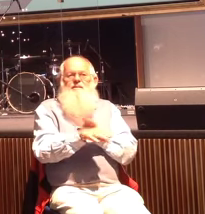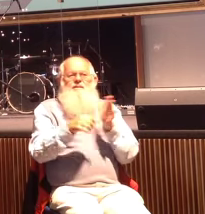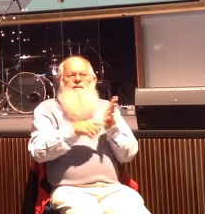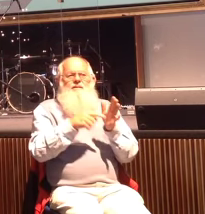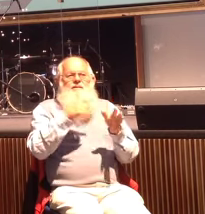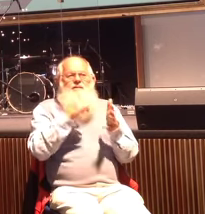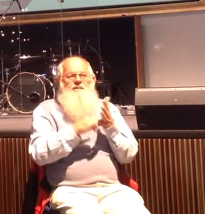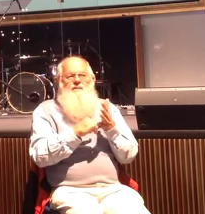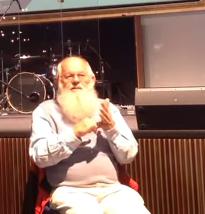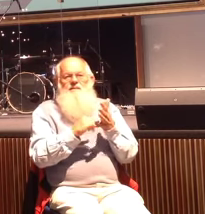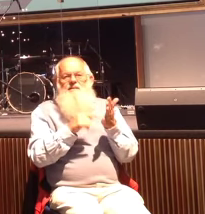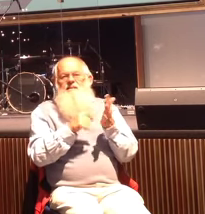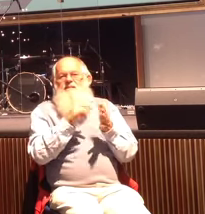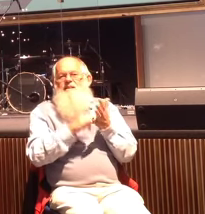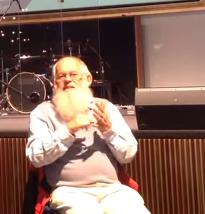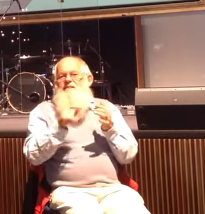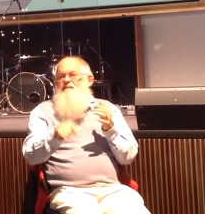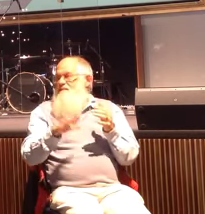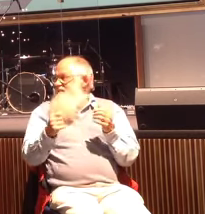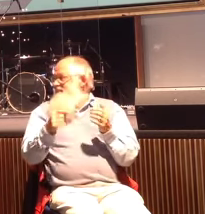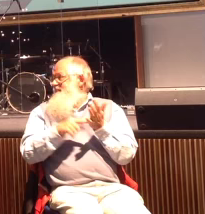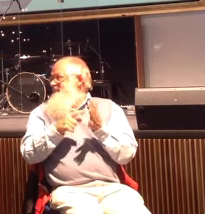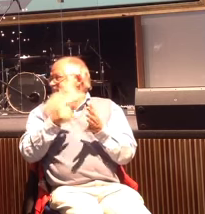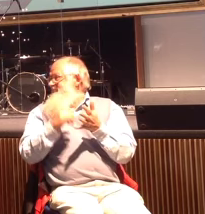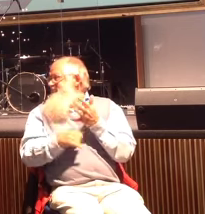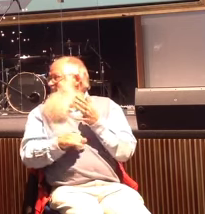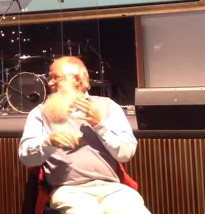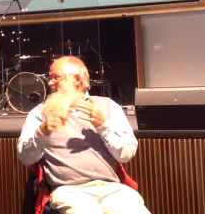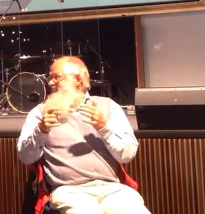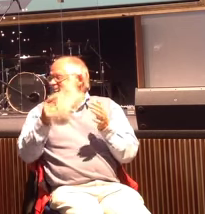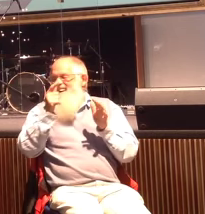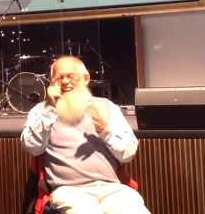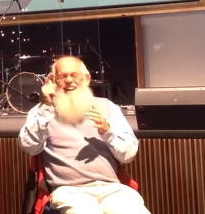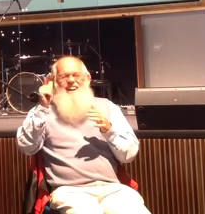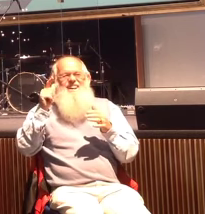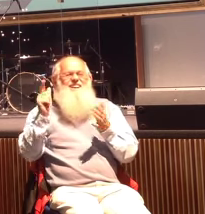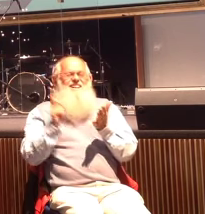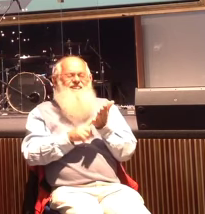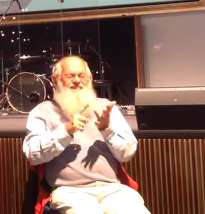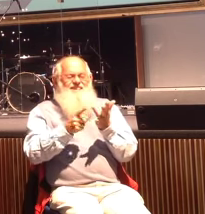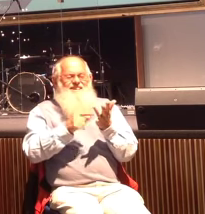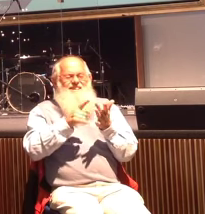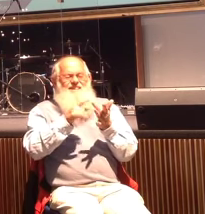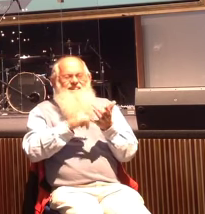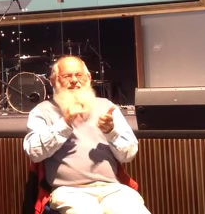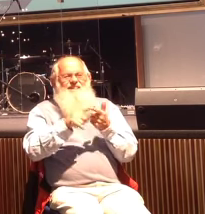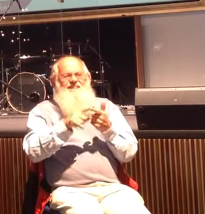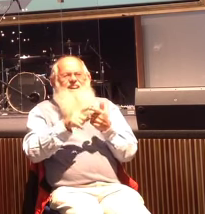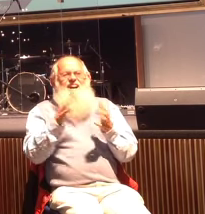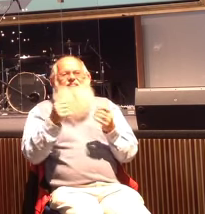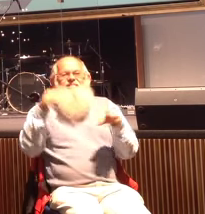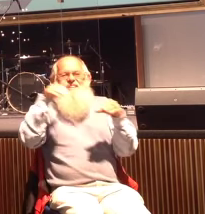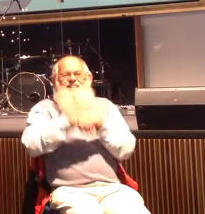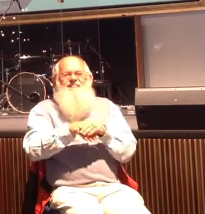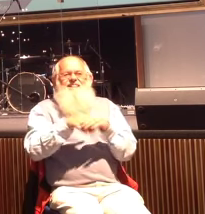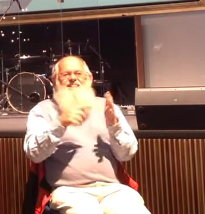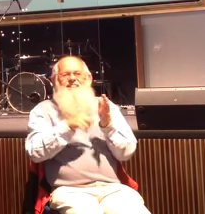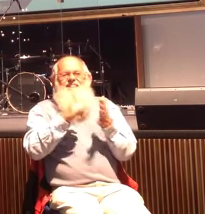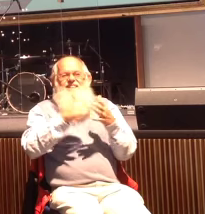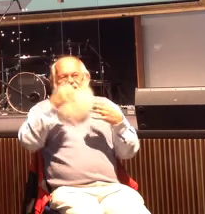know that there's a person here from Tassie, Louis. And, you know, that's important to include Tassie. Let's be real. Let's not forget about them.